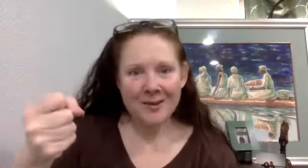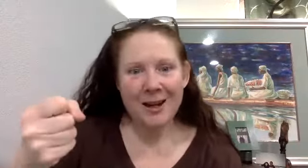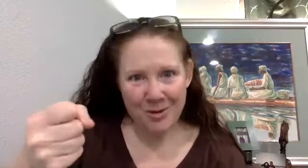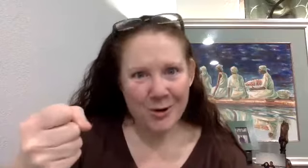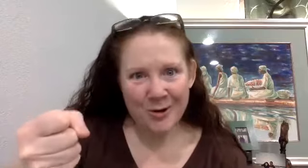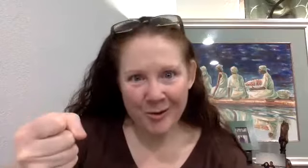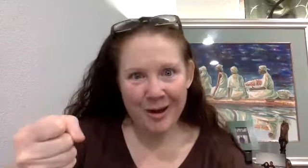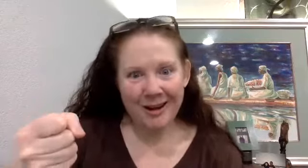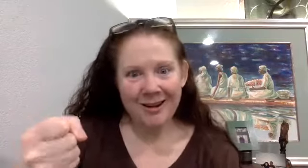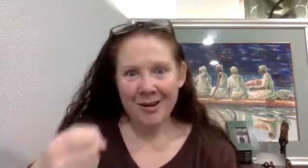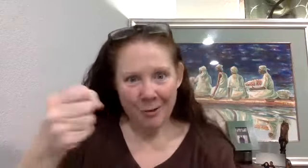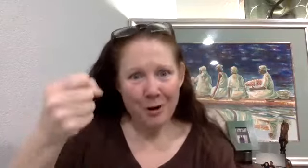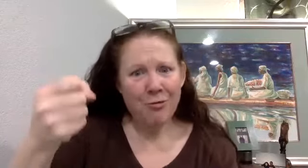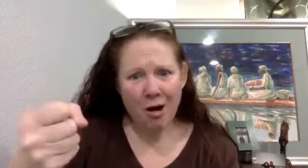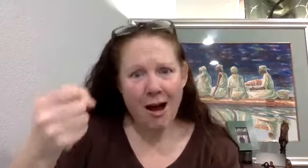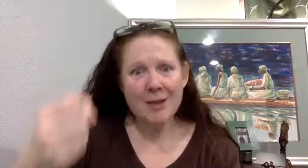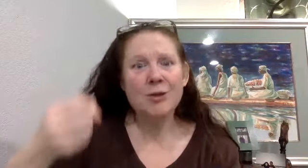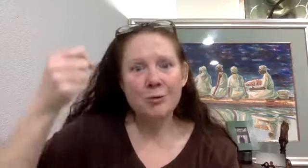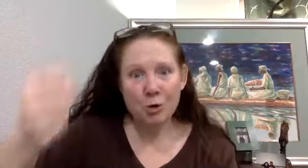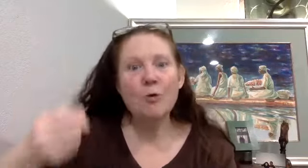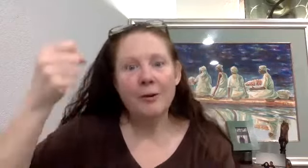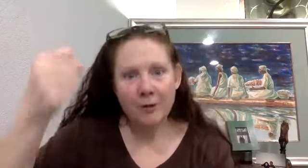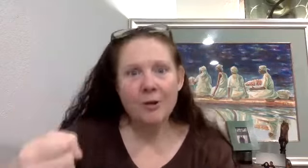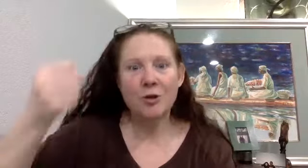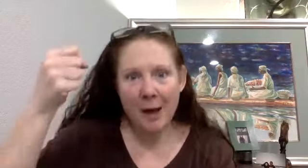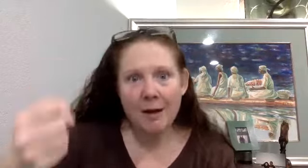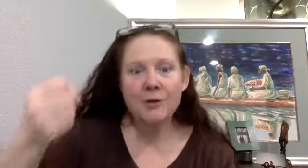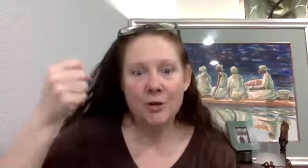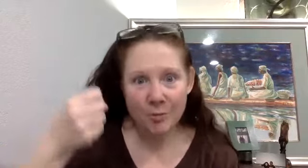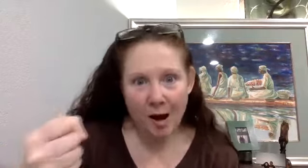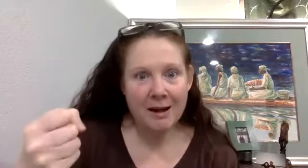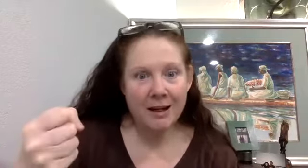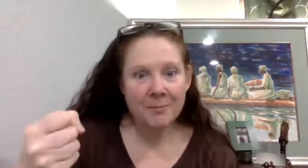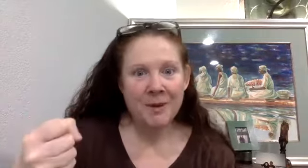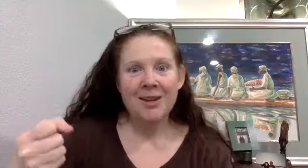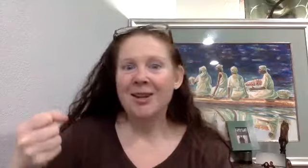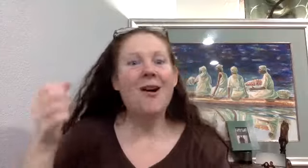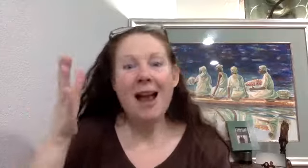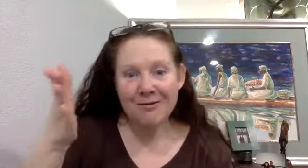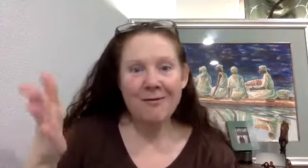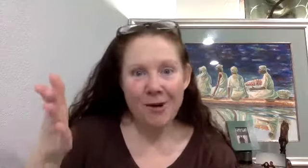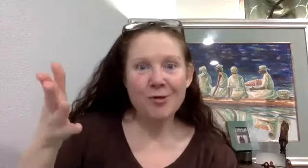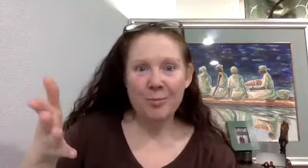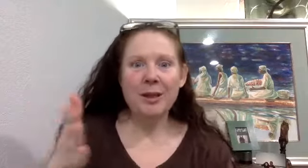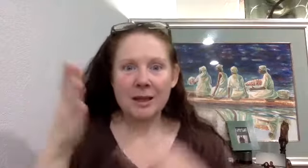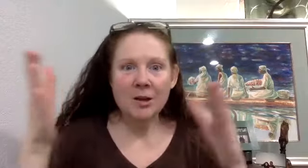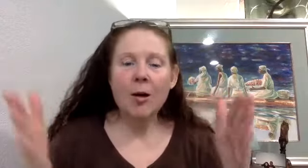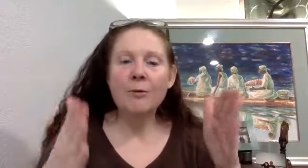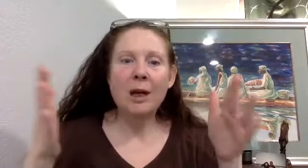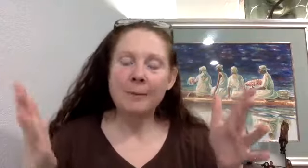that emotional thing that would have caused 200 extra pounds on your body? You know, I have that vulnerability. It's part of what